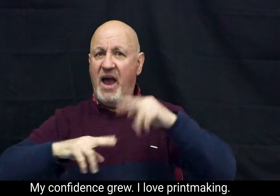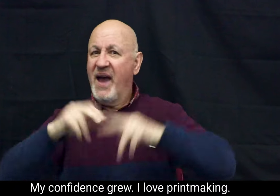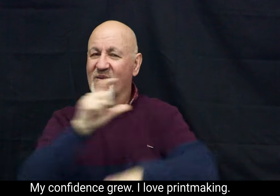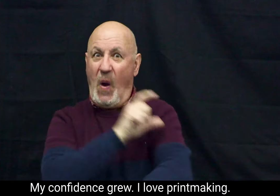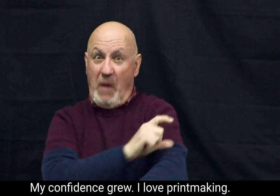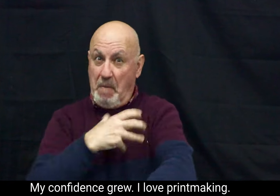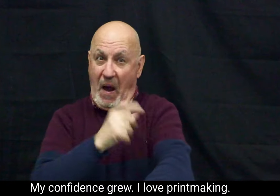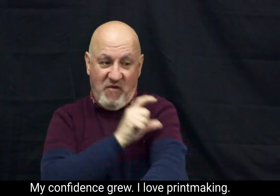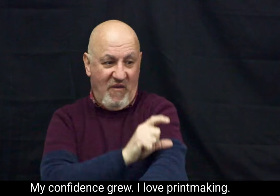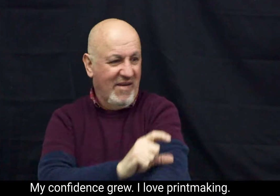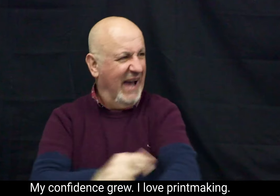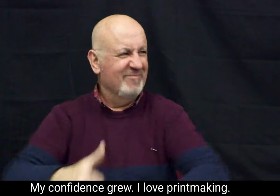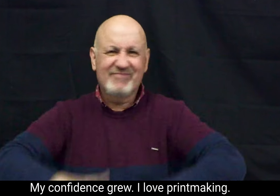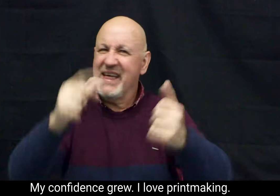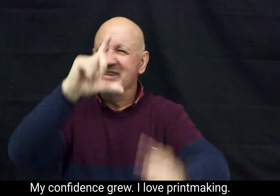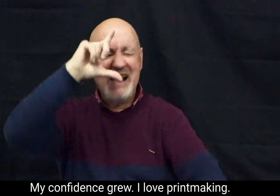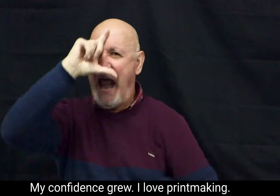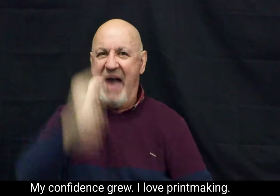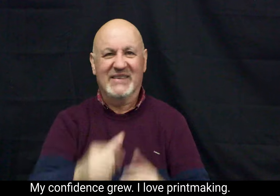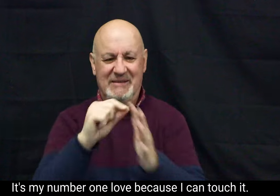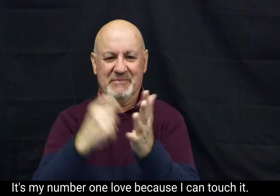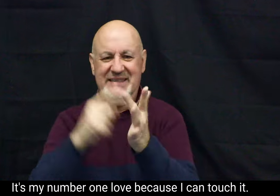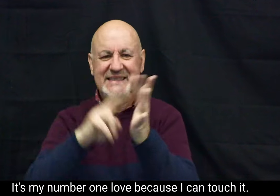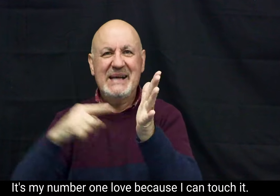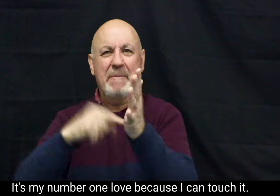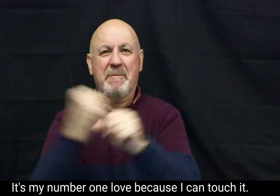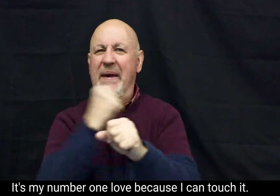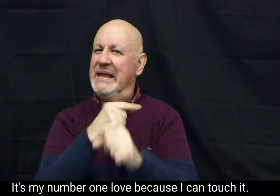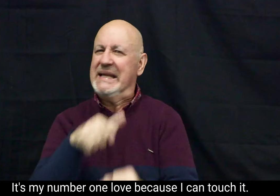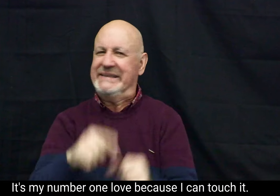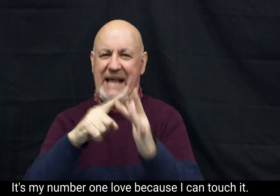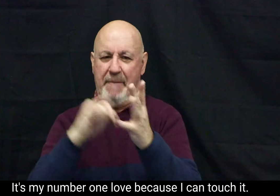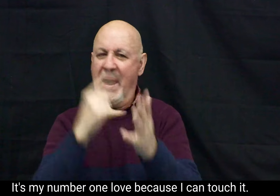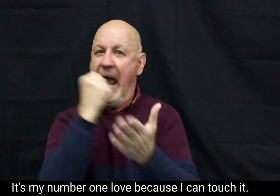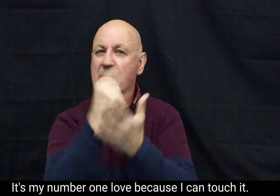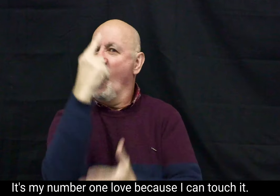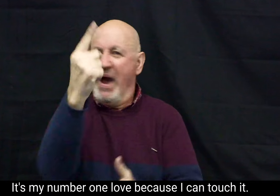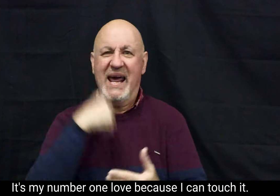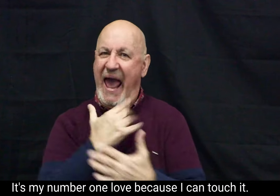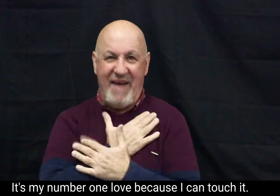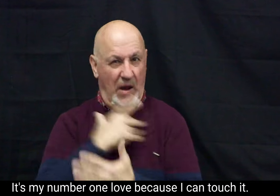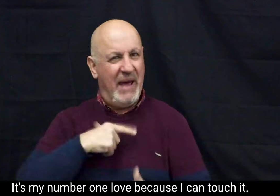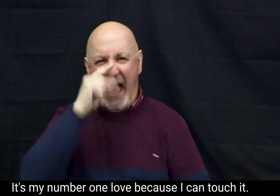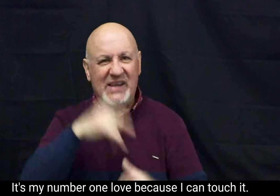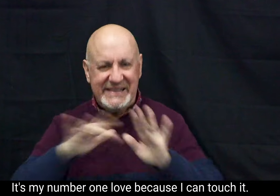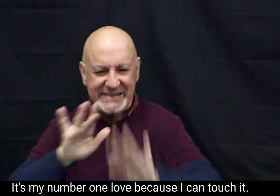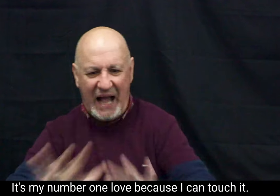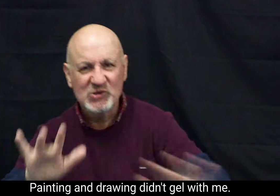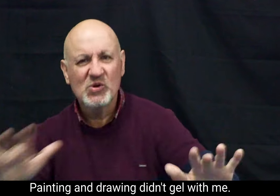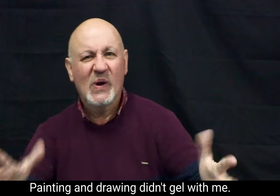confidence grew. I love printmaking. It's my number one love, because I can touch it. Painting